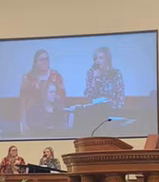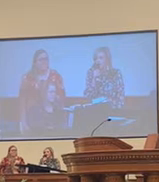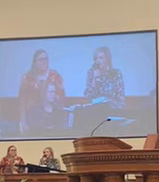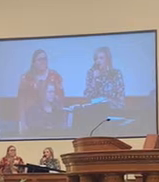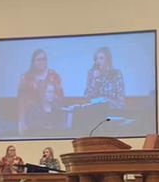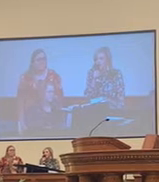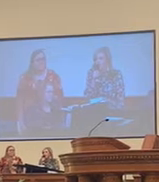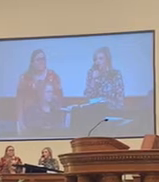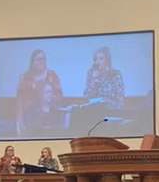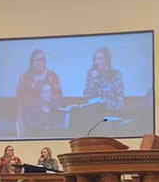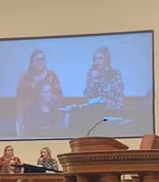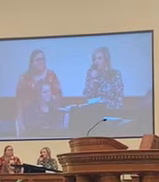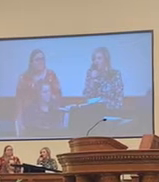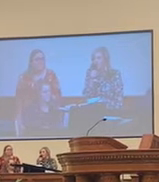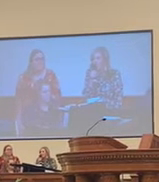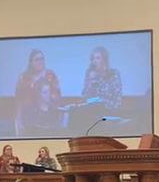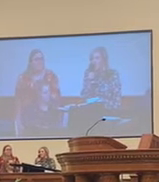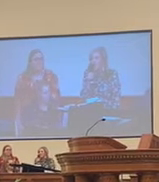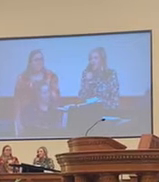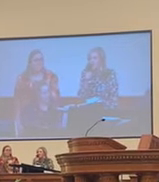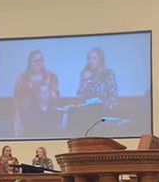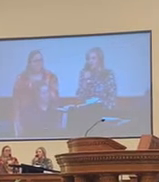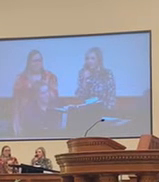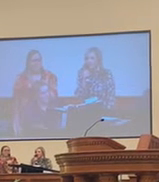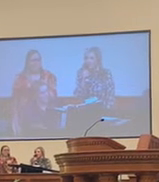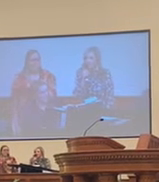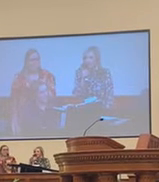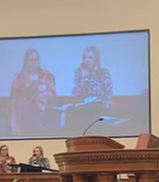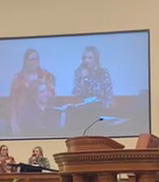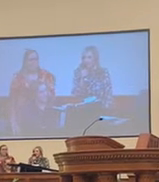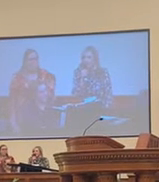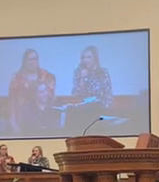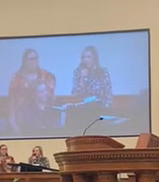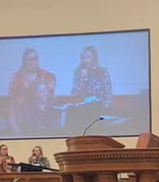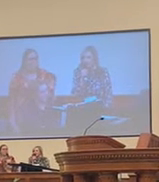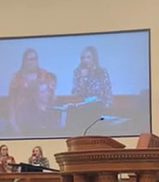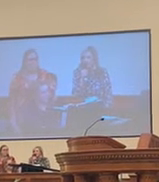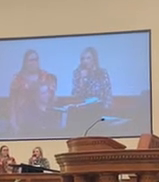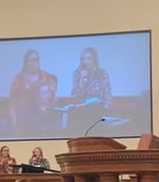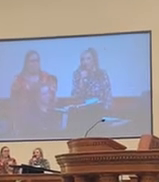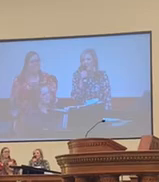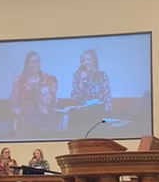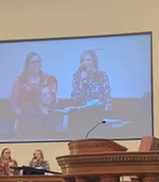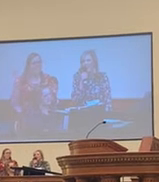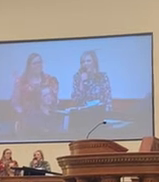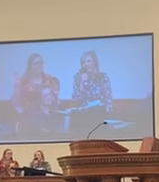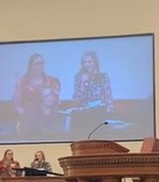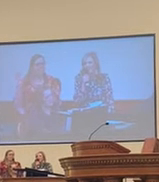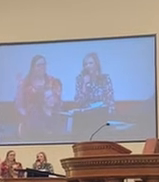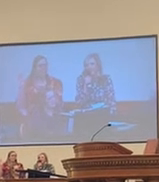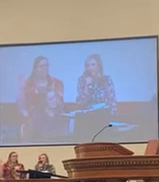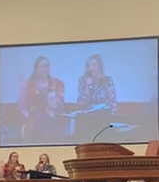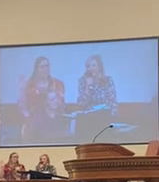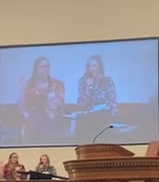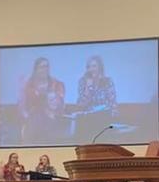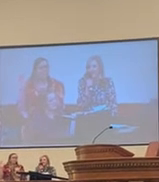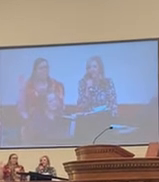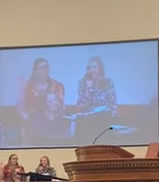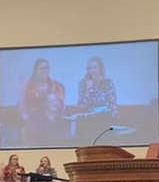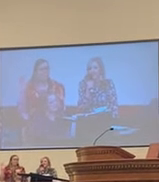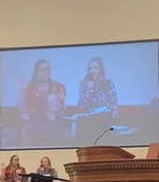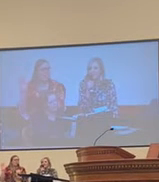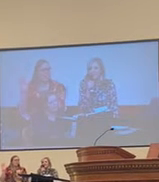I had home Thank you, Jesus For the